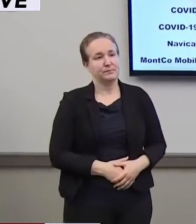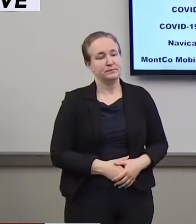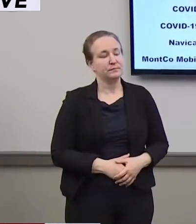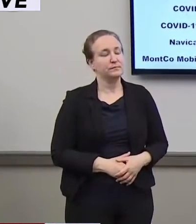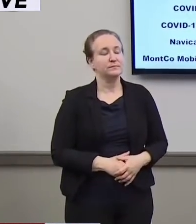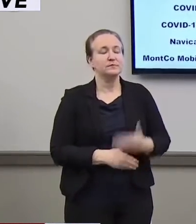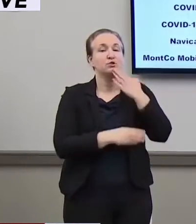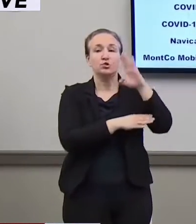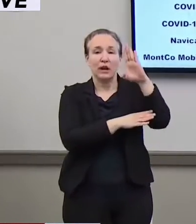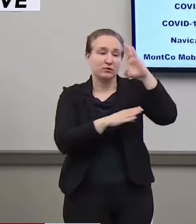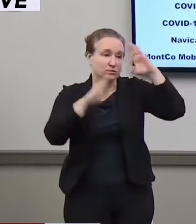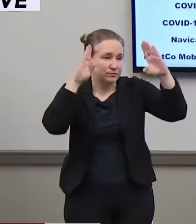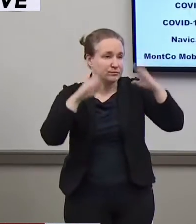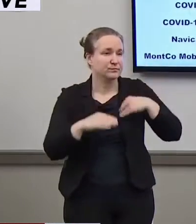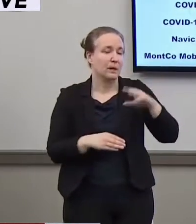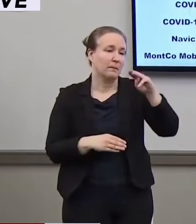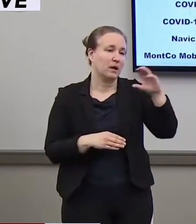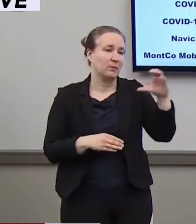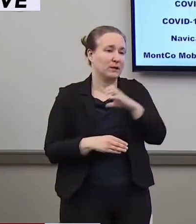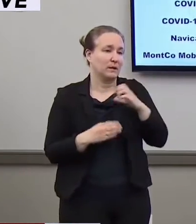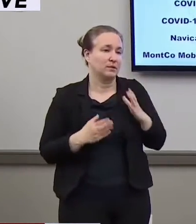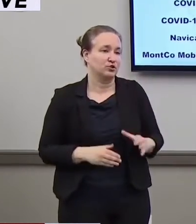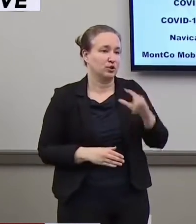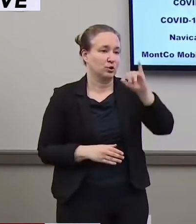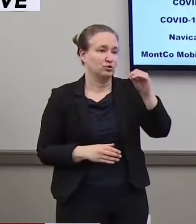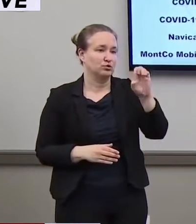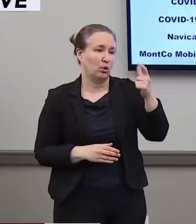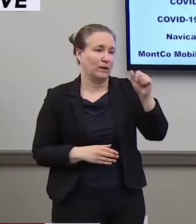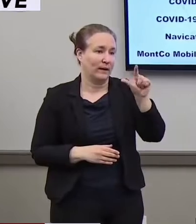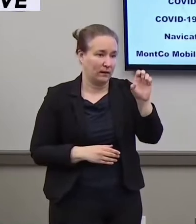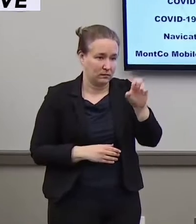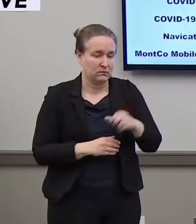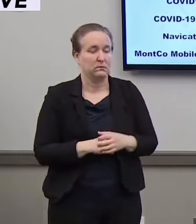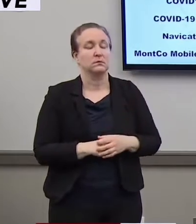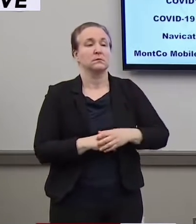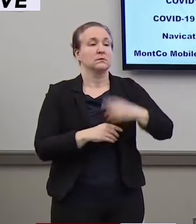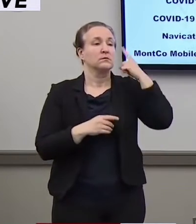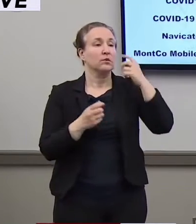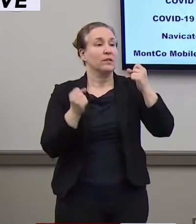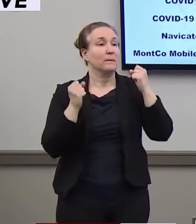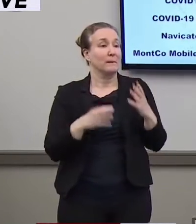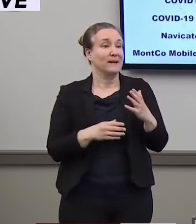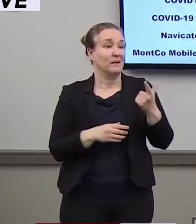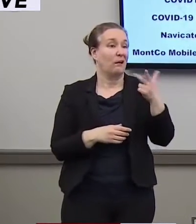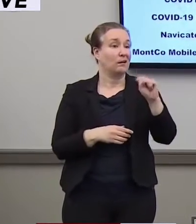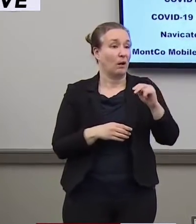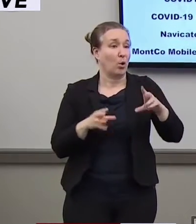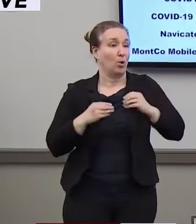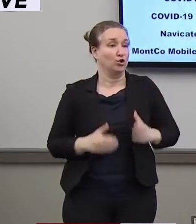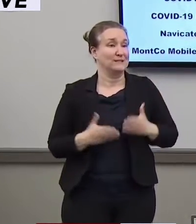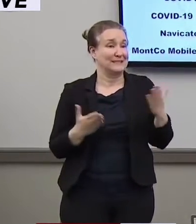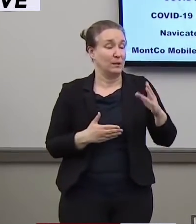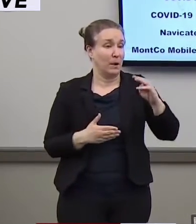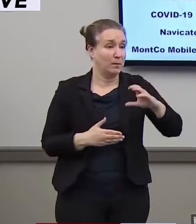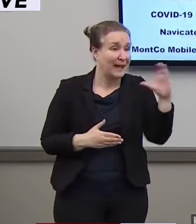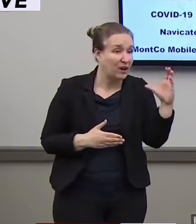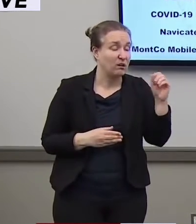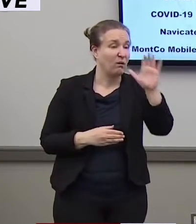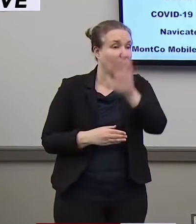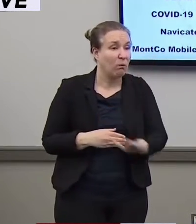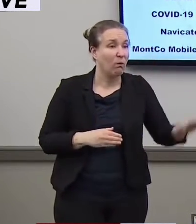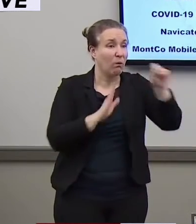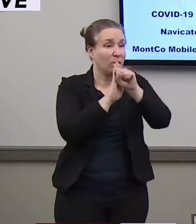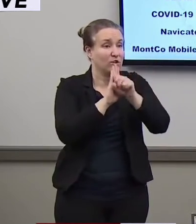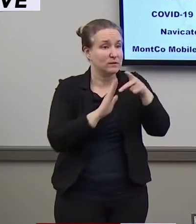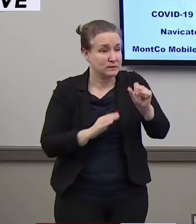Good afternoon everyone. I'm Montgomery County Commissioner Joe Gale. For the many firearm owners in Montgomery County and across the Commonwealth